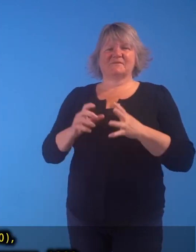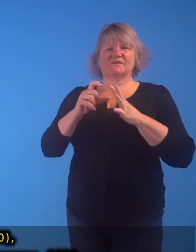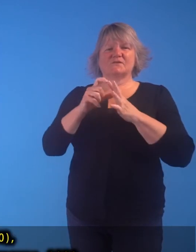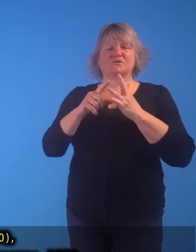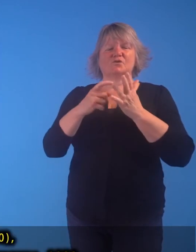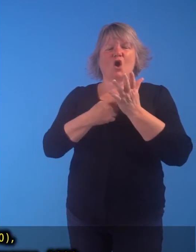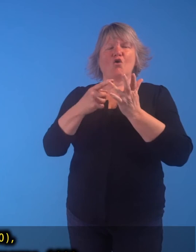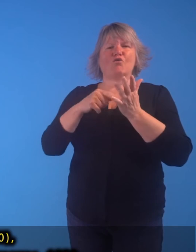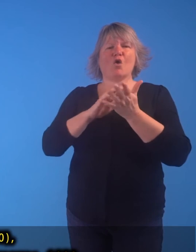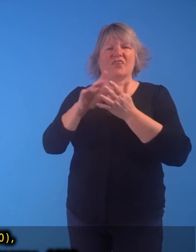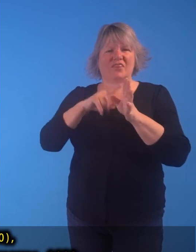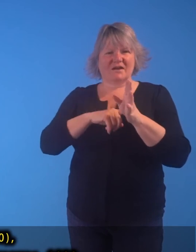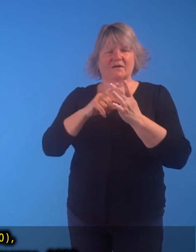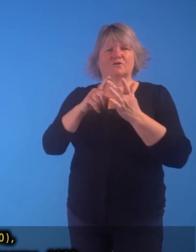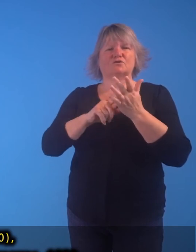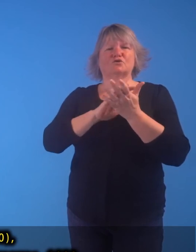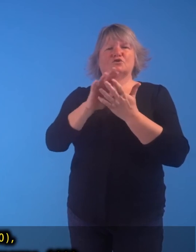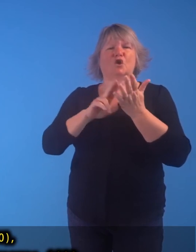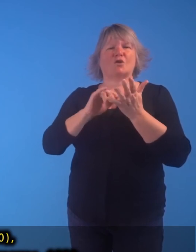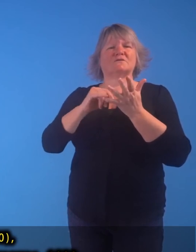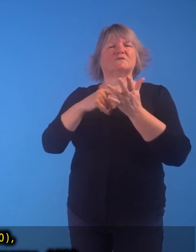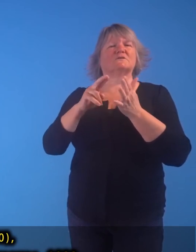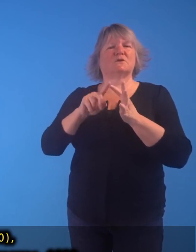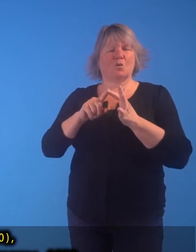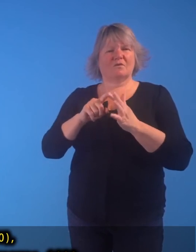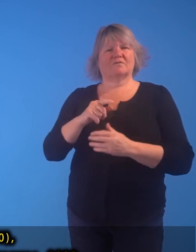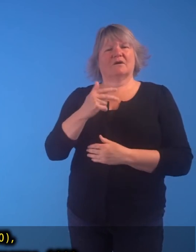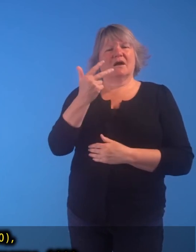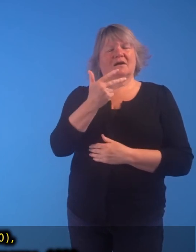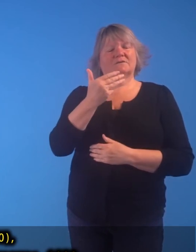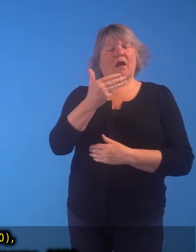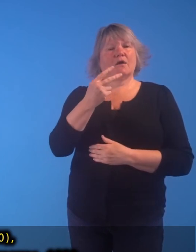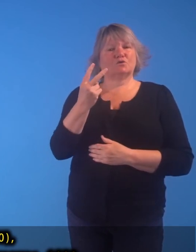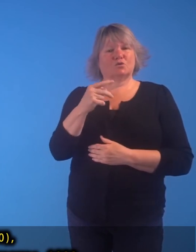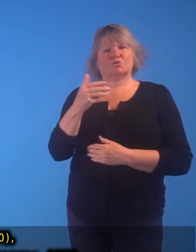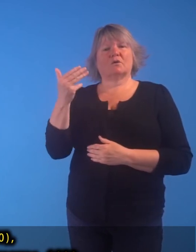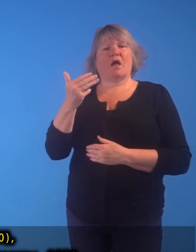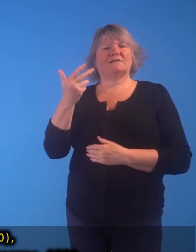Dorothy Johnstone, 1892 to 1980.